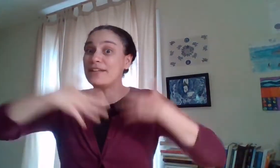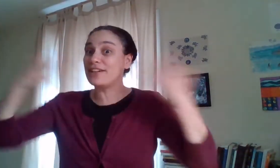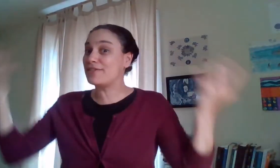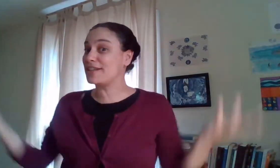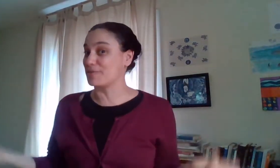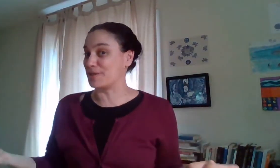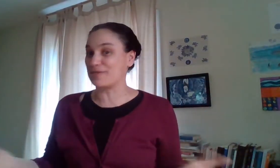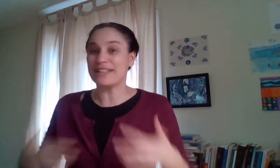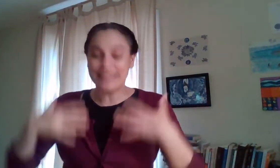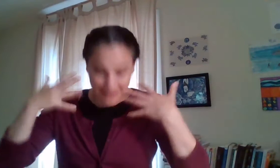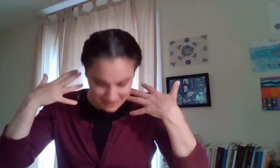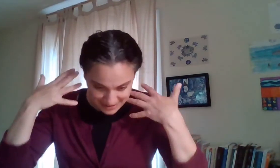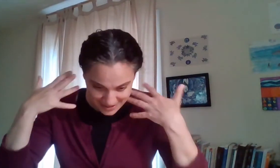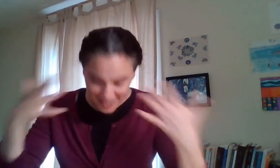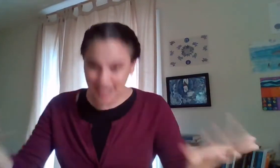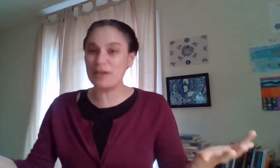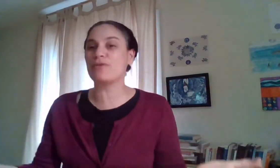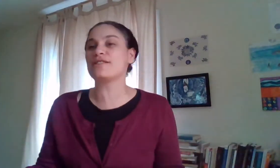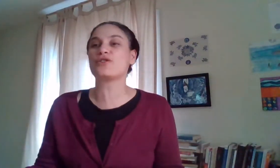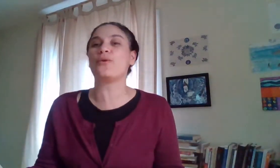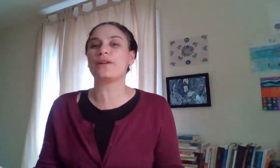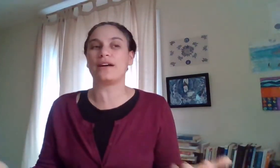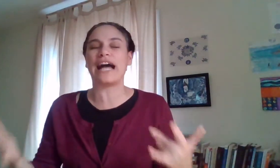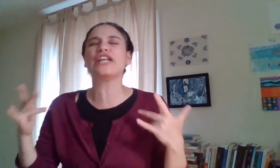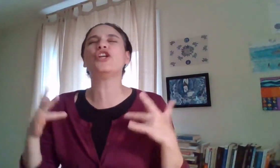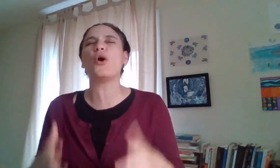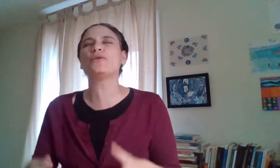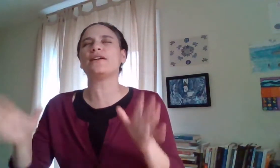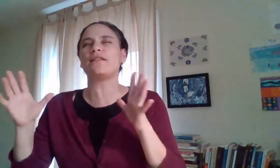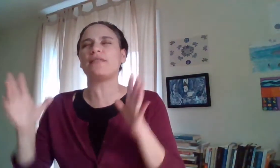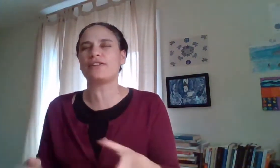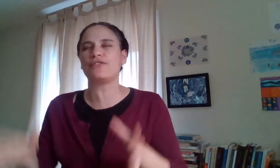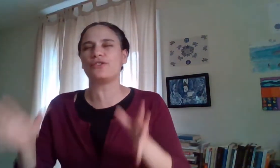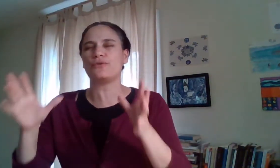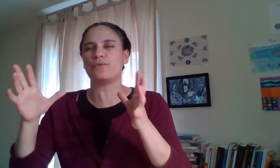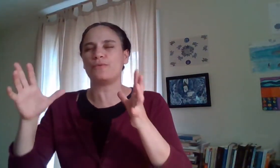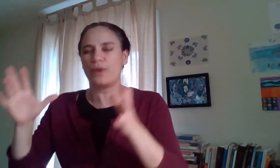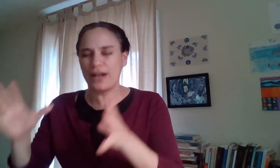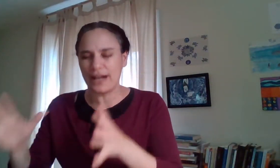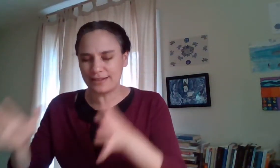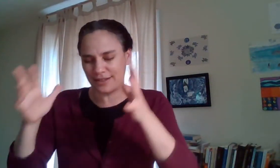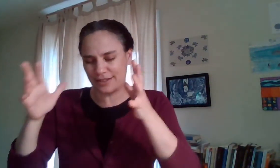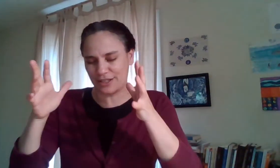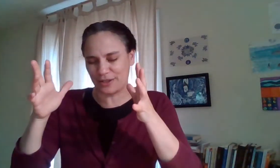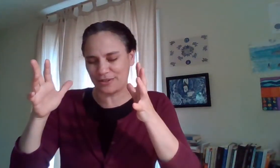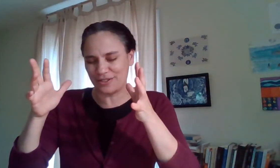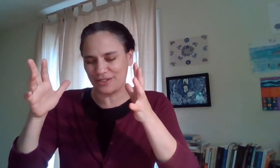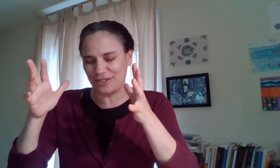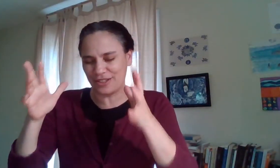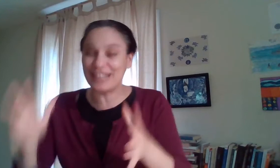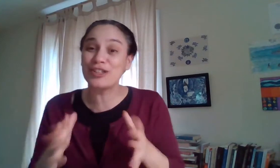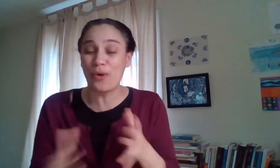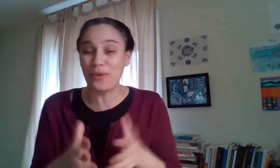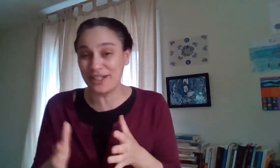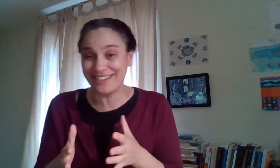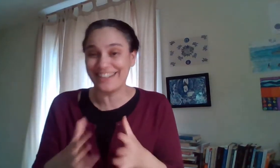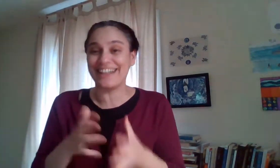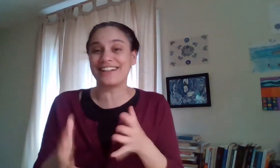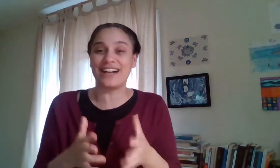even if it didn't work right tell me what's going on i know that a lot of you got you know got going and got